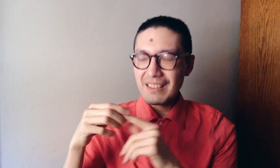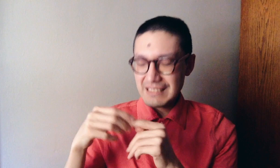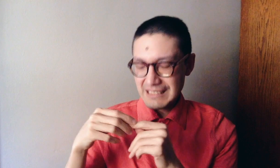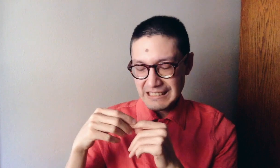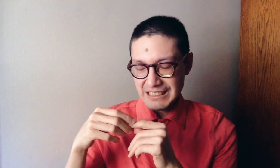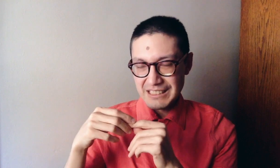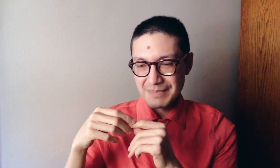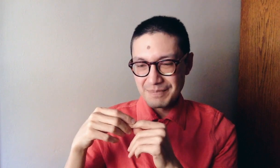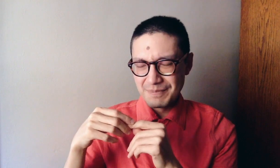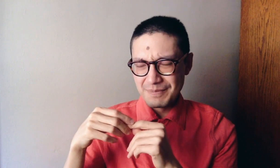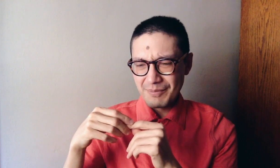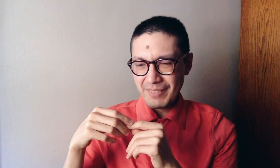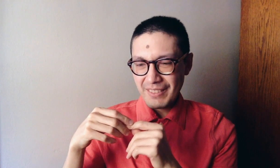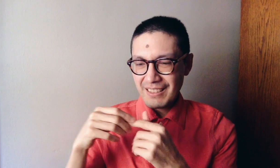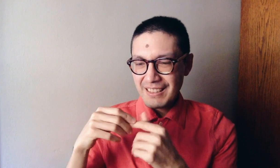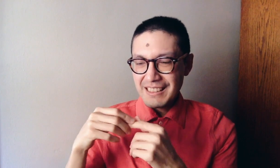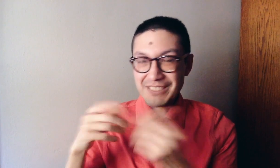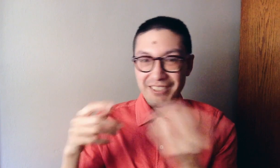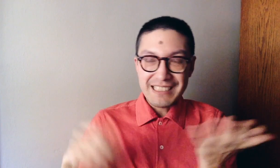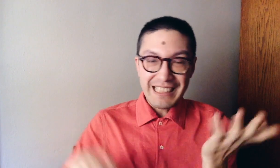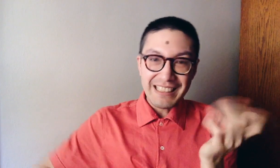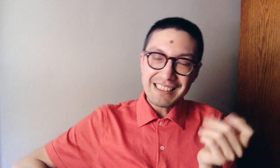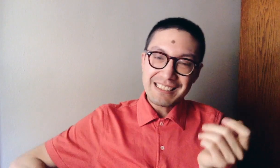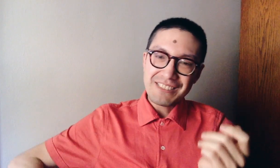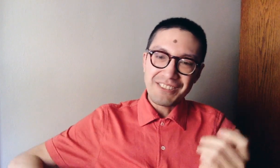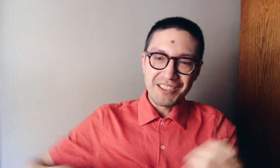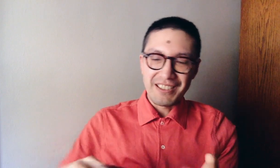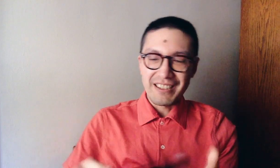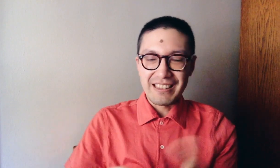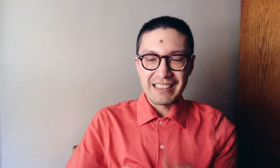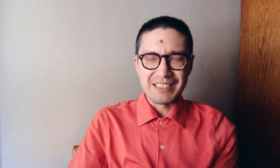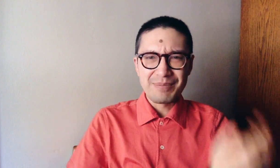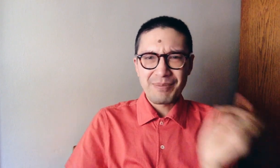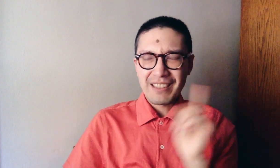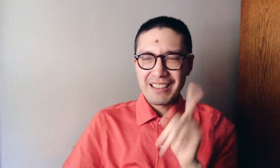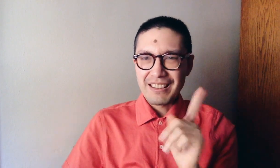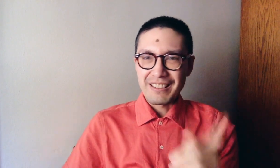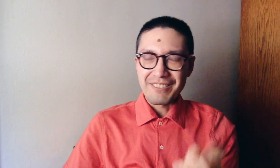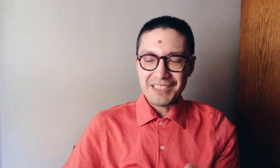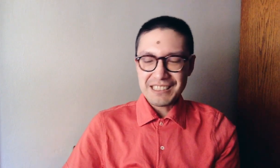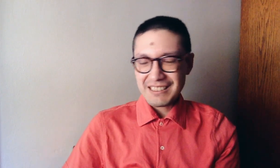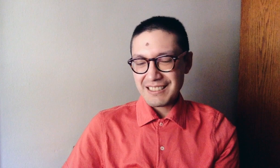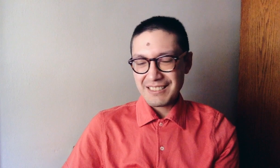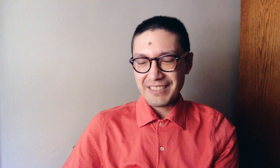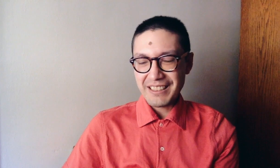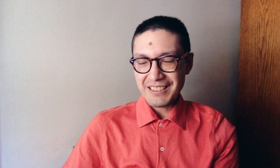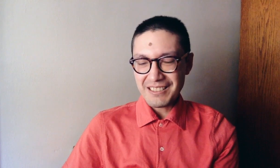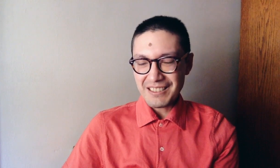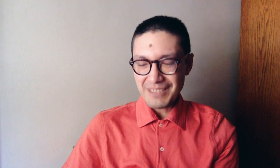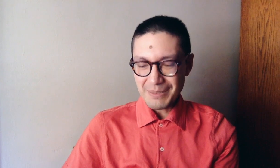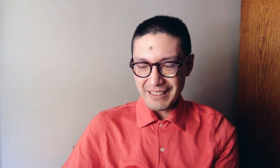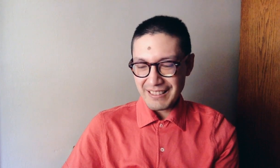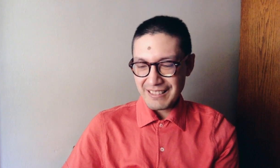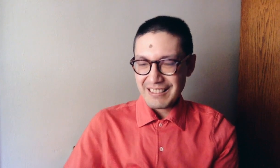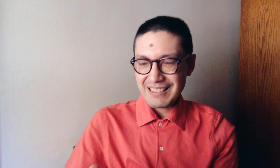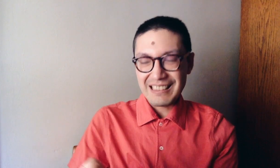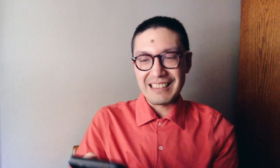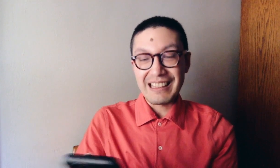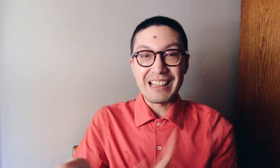Um, as far as ideas for the first video of the month, uh, I got